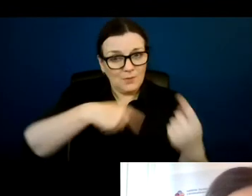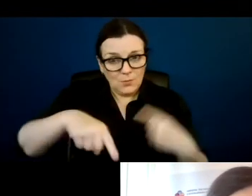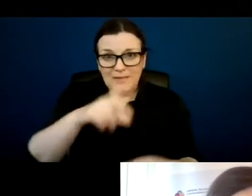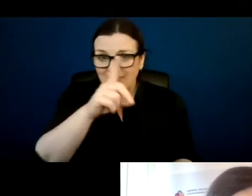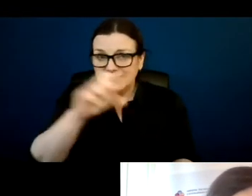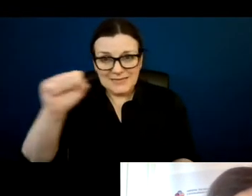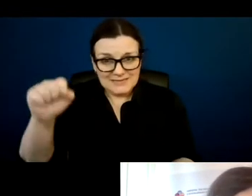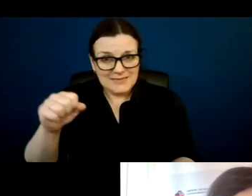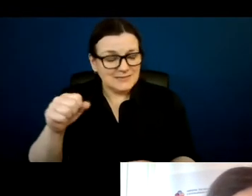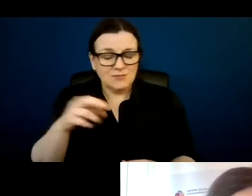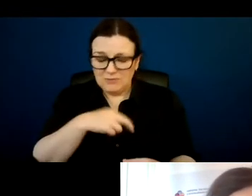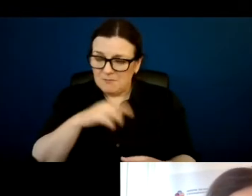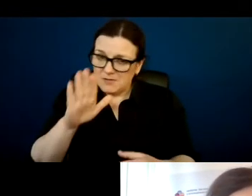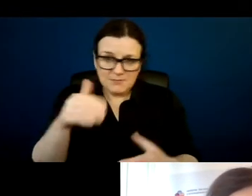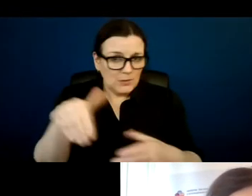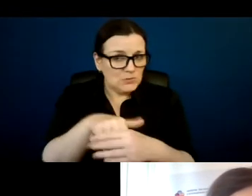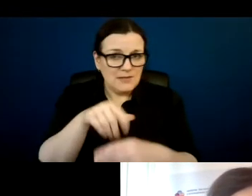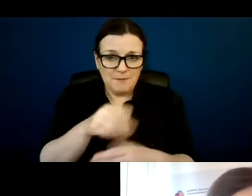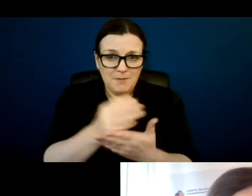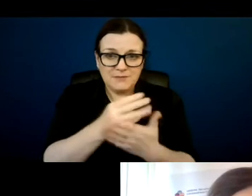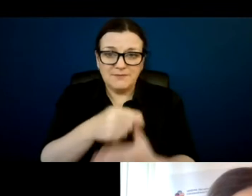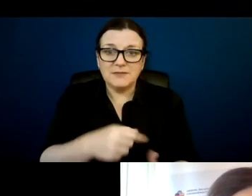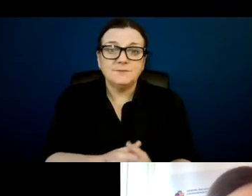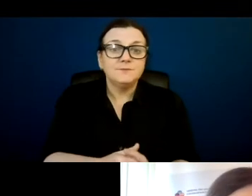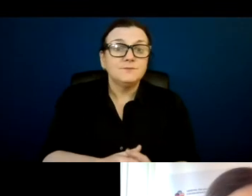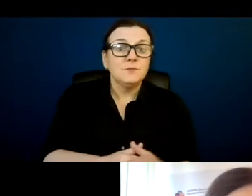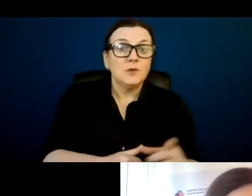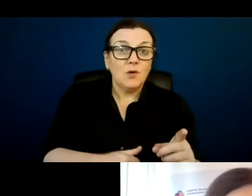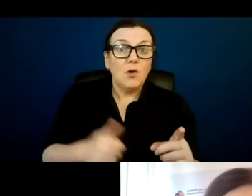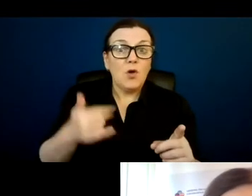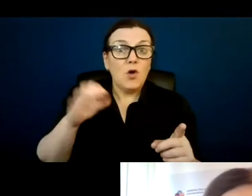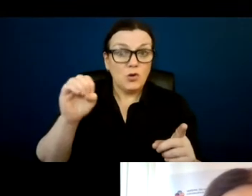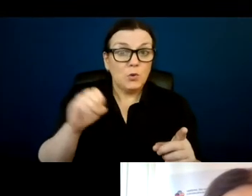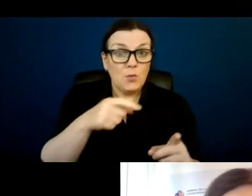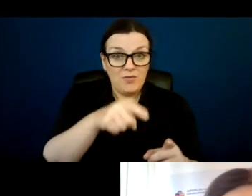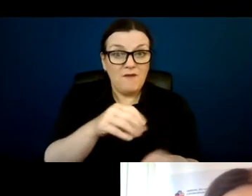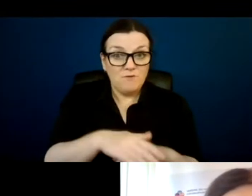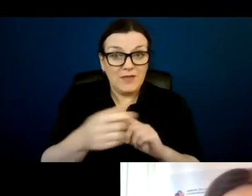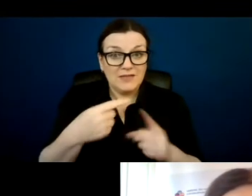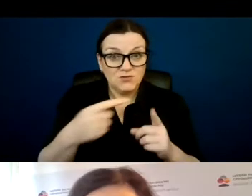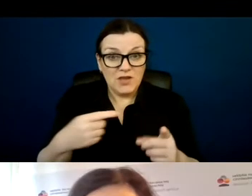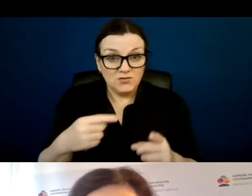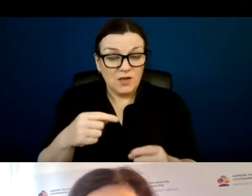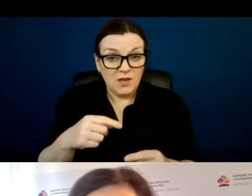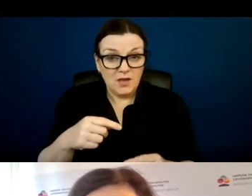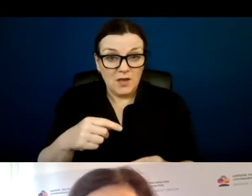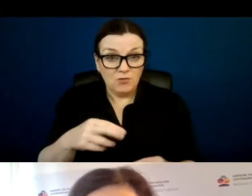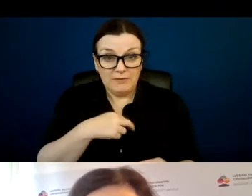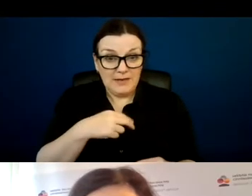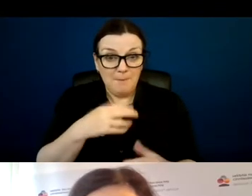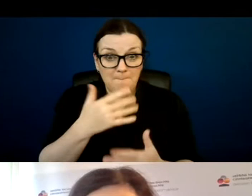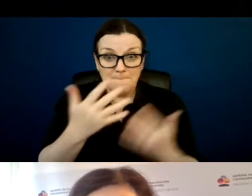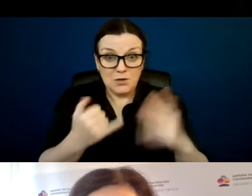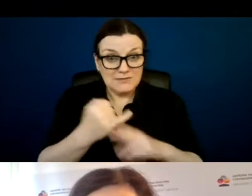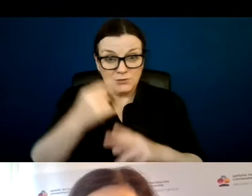be a part of that. Onya, you were there for the exchange, which I must say is burned into my memory of